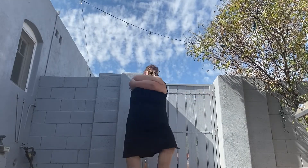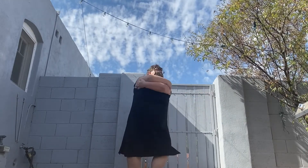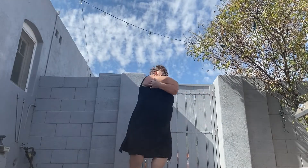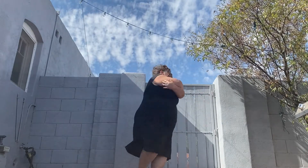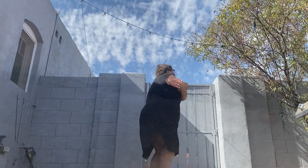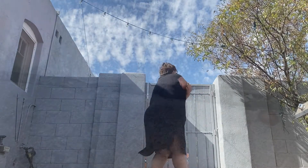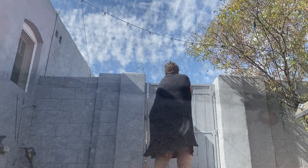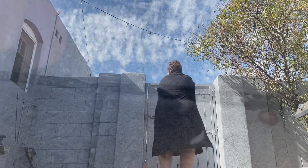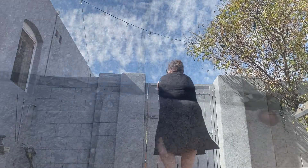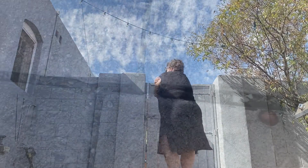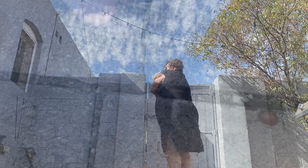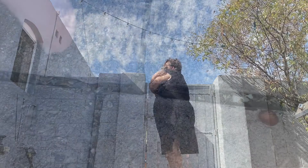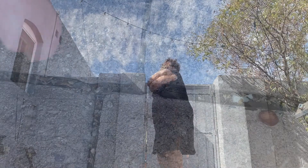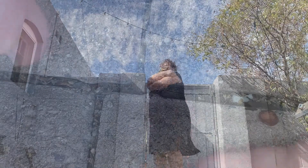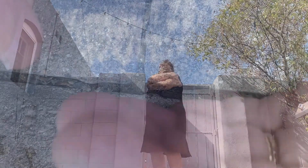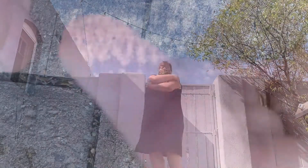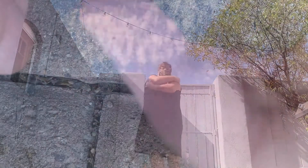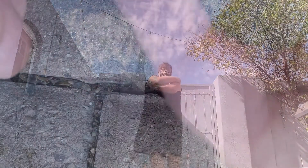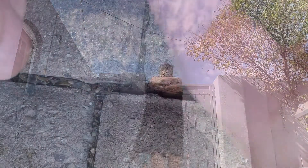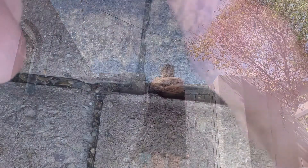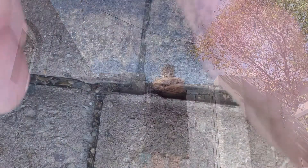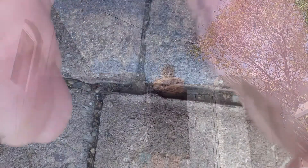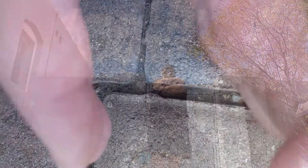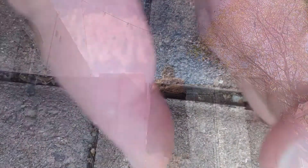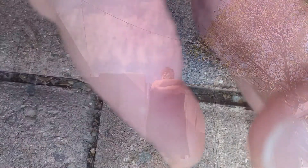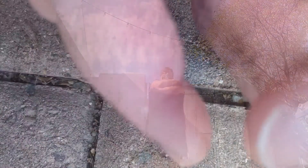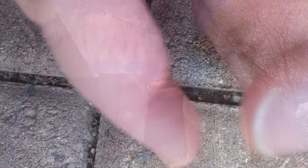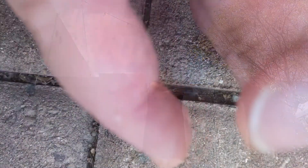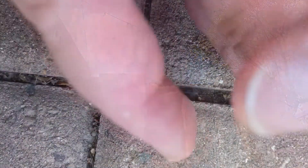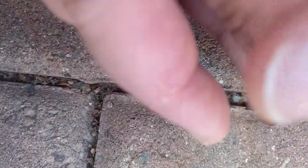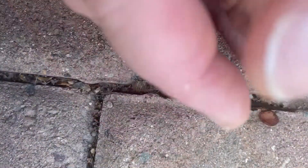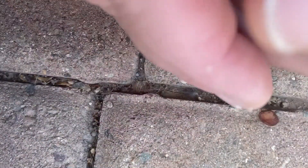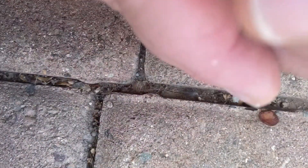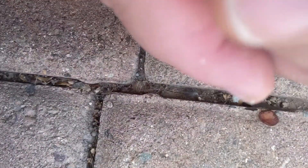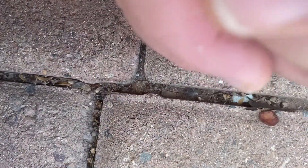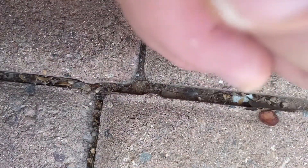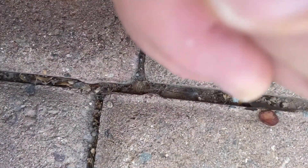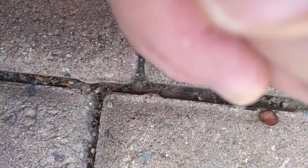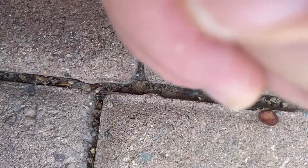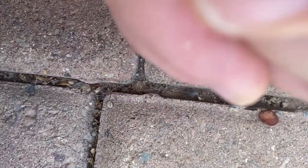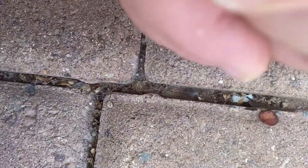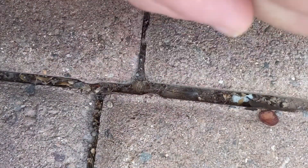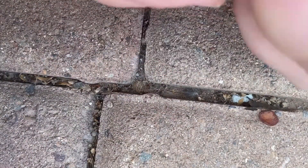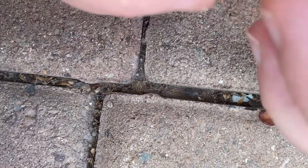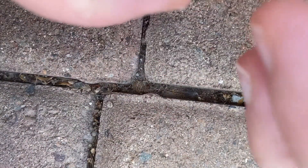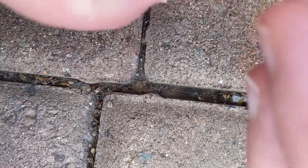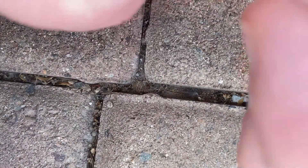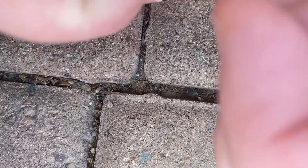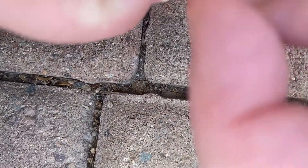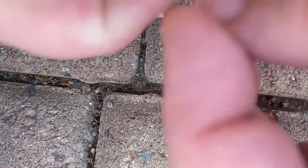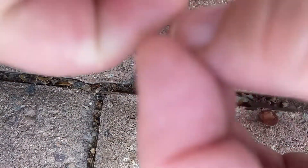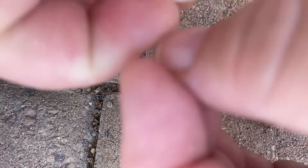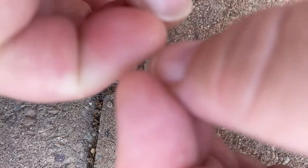us and you mutually i nourish with you not for you i give and receive